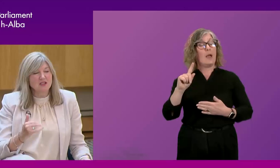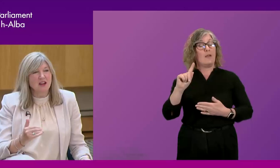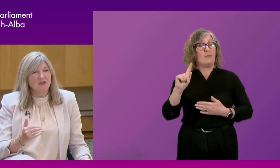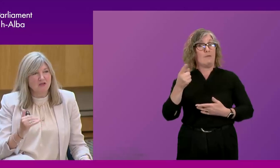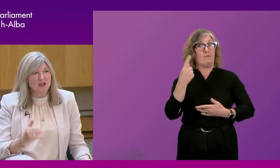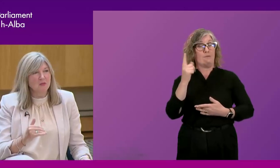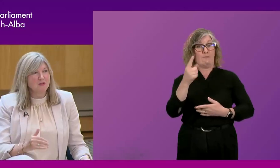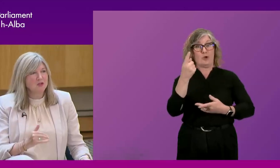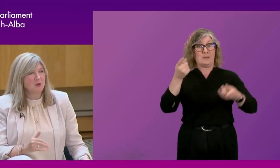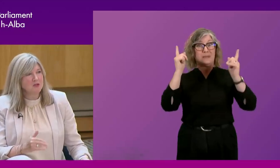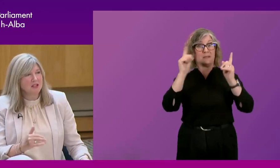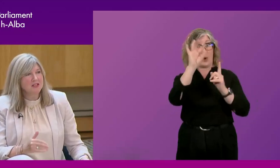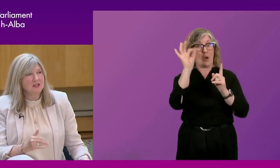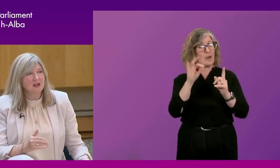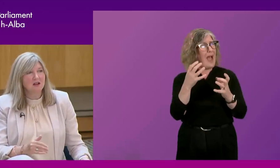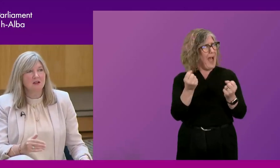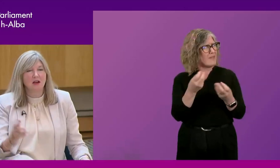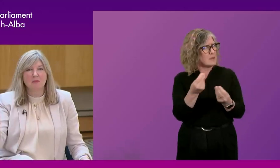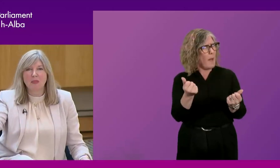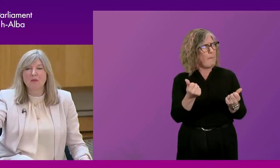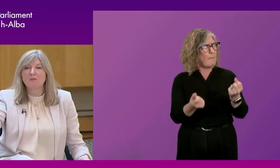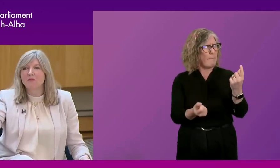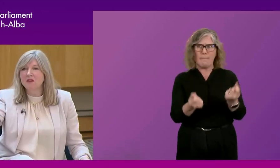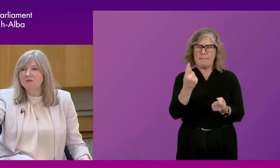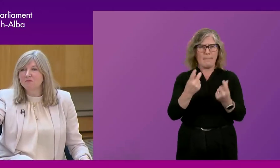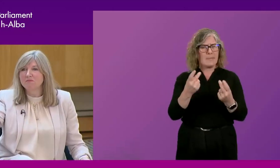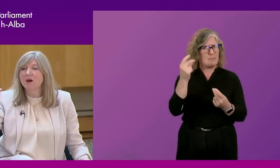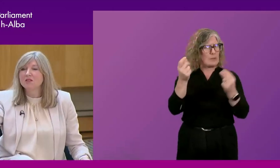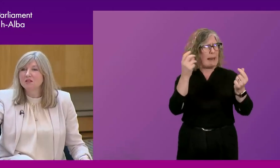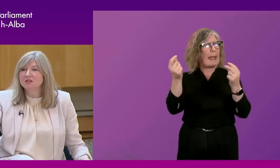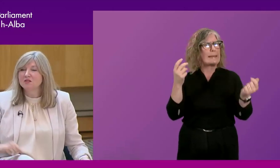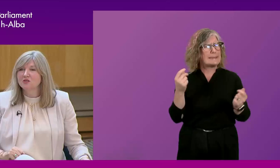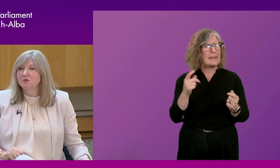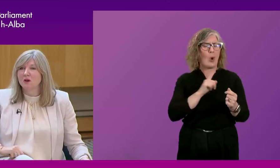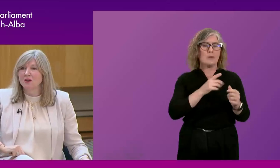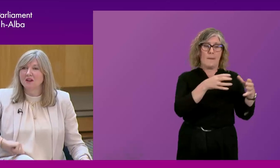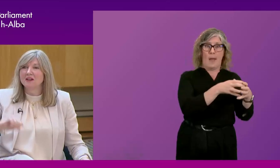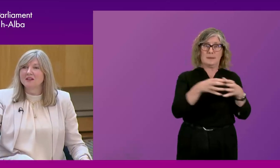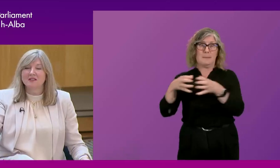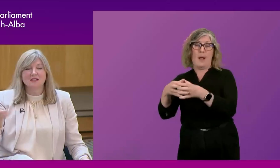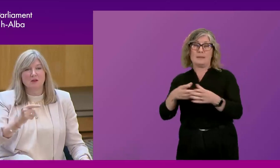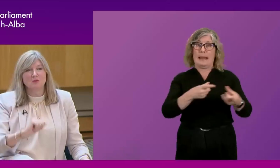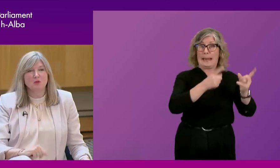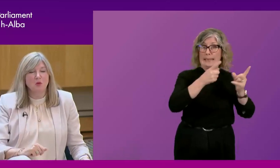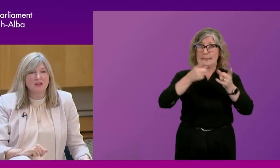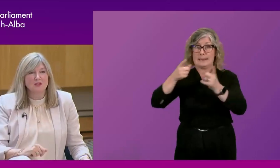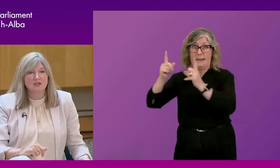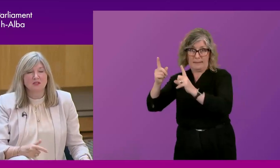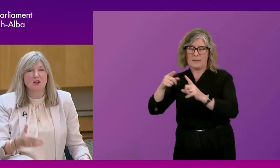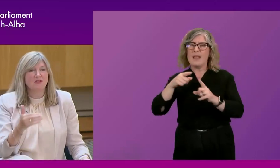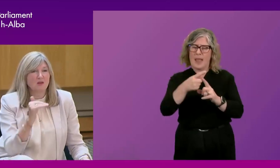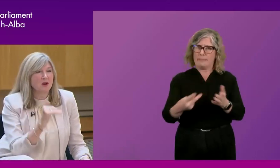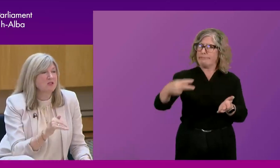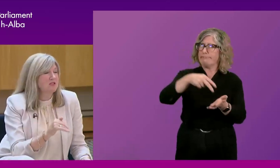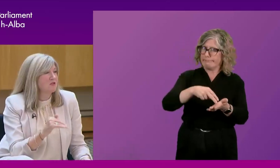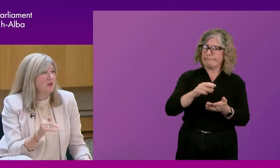actually a fair amount of spontaneity there. The party leaders who are standing up to put questions,